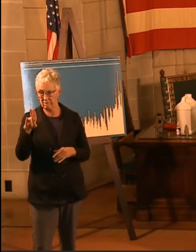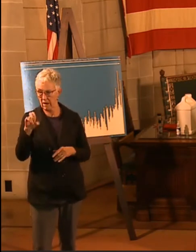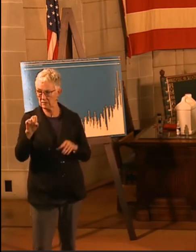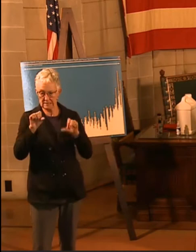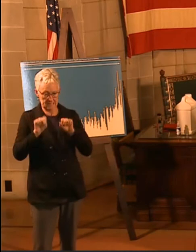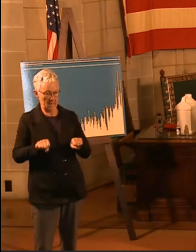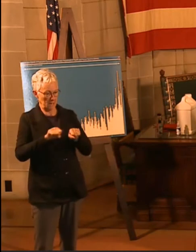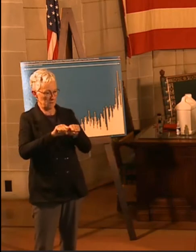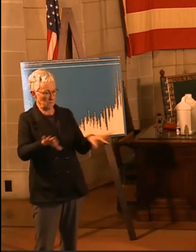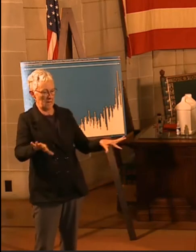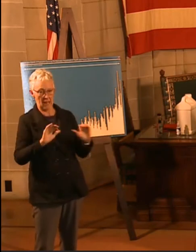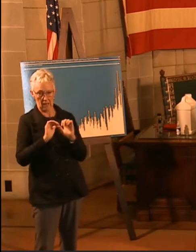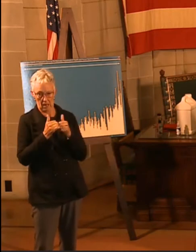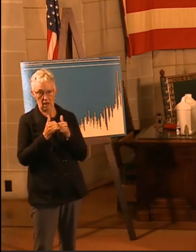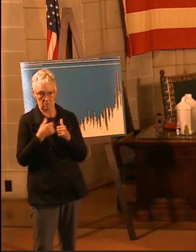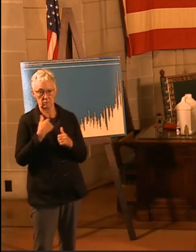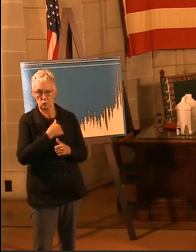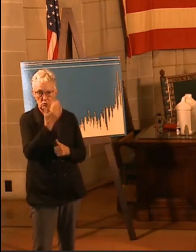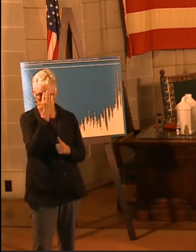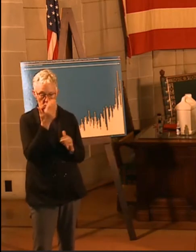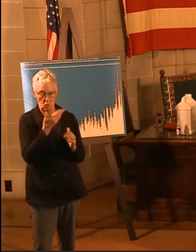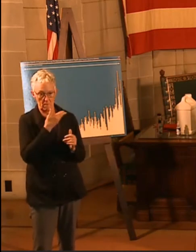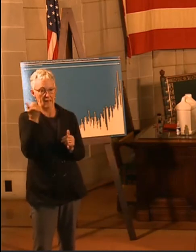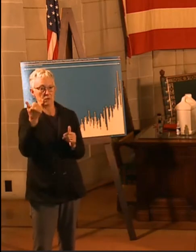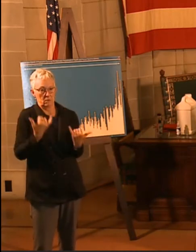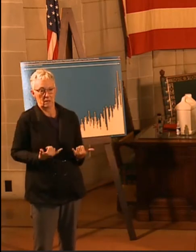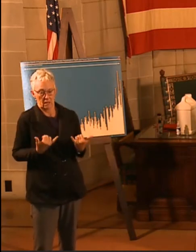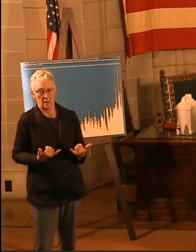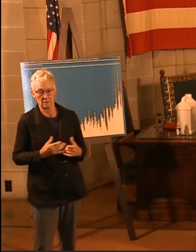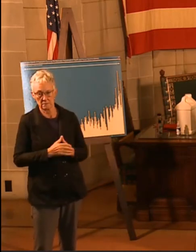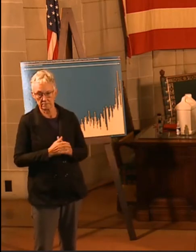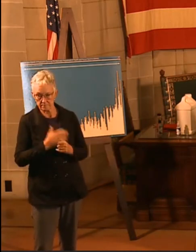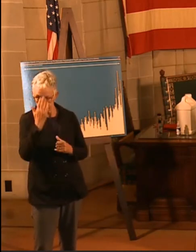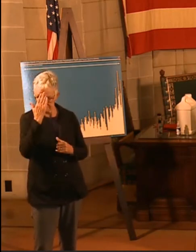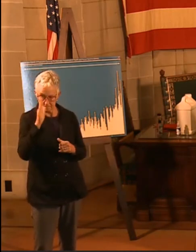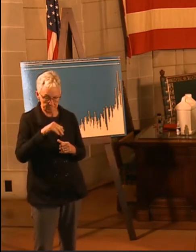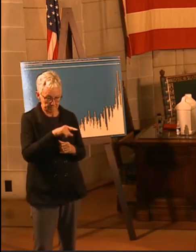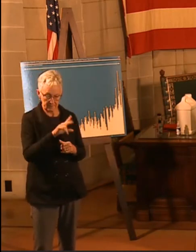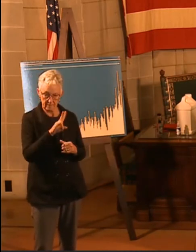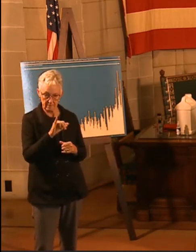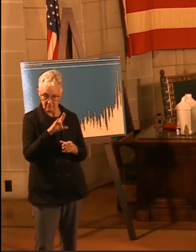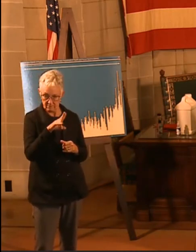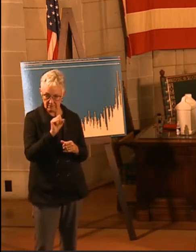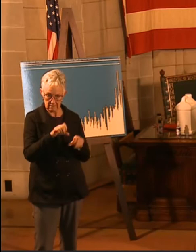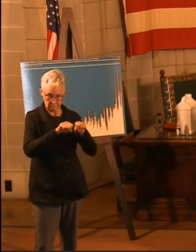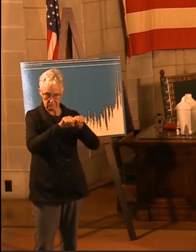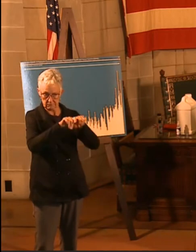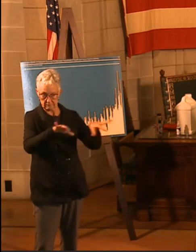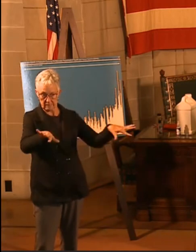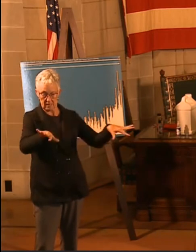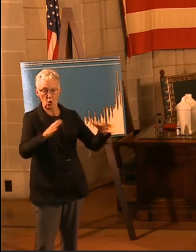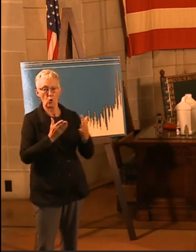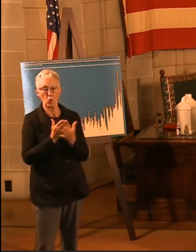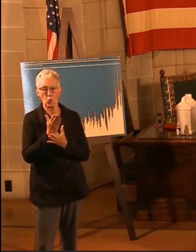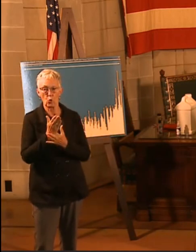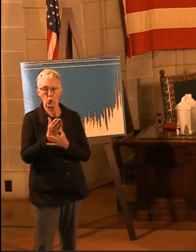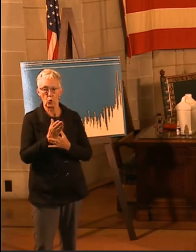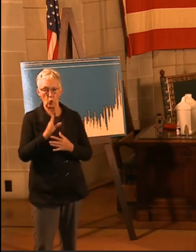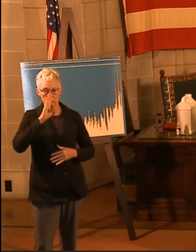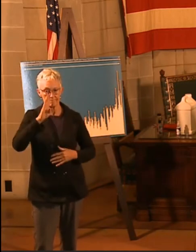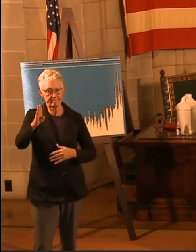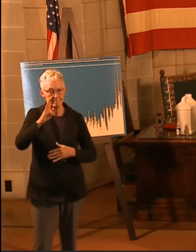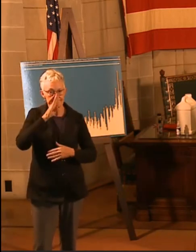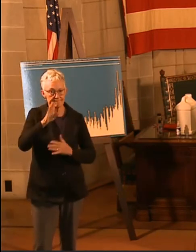ourselves and protect our community. We know that this virus is transmitted through direct contact, through